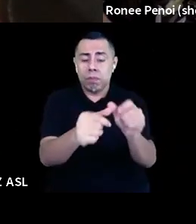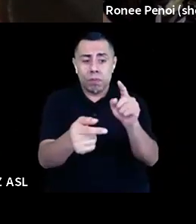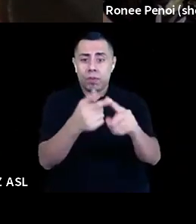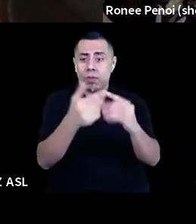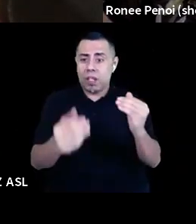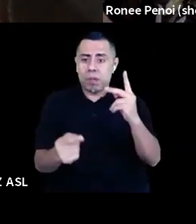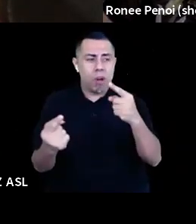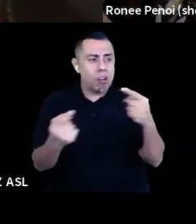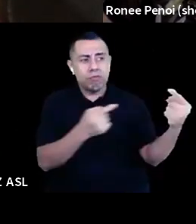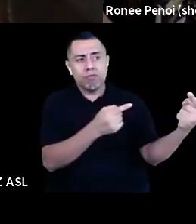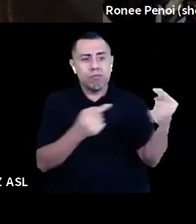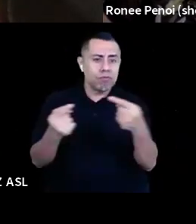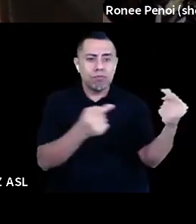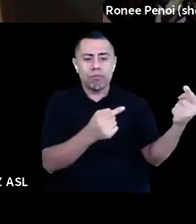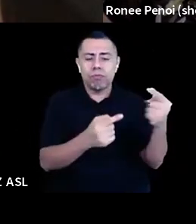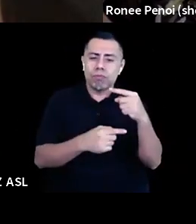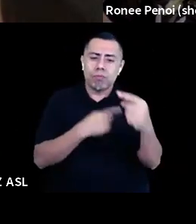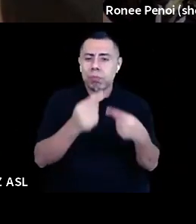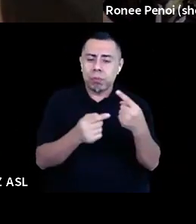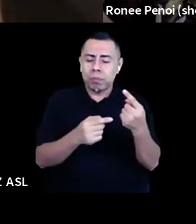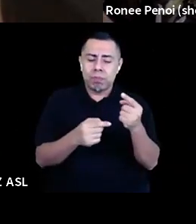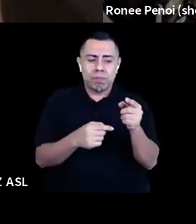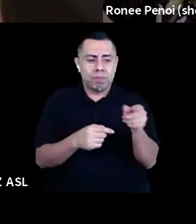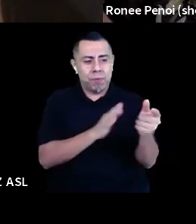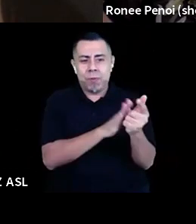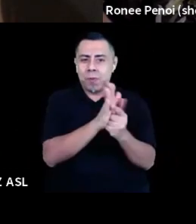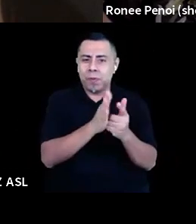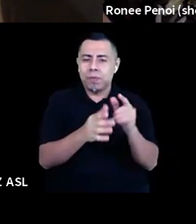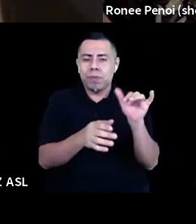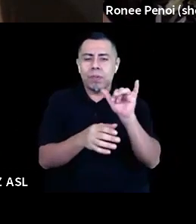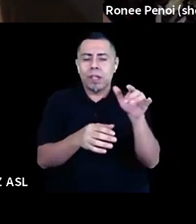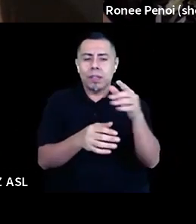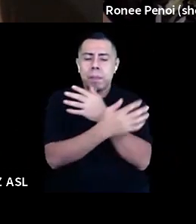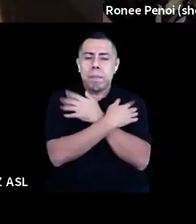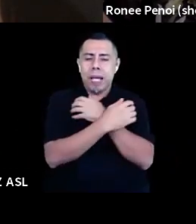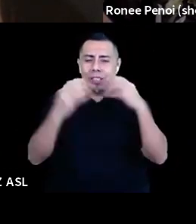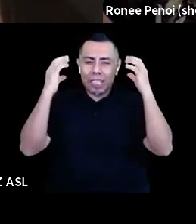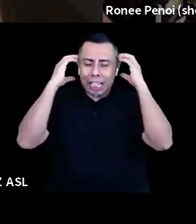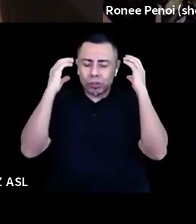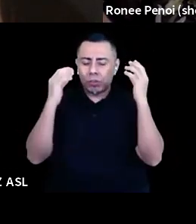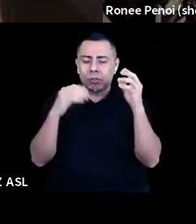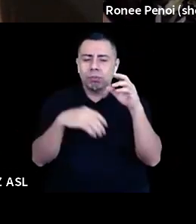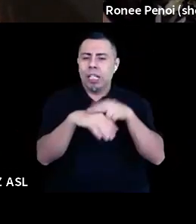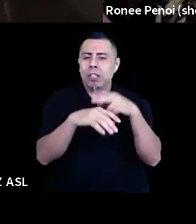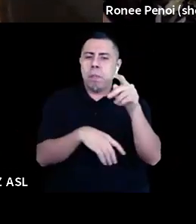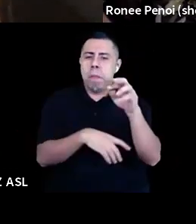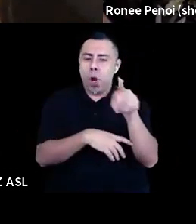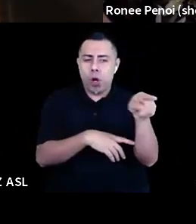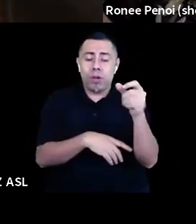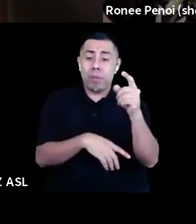national monuments like Bears Ears. Um, but like the founding of the national park system, which was. In